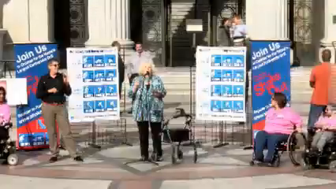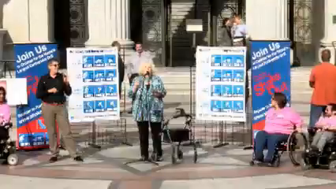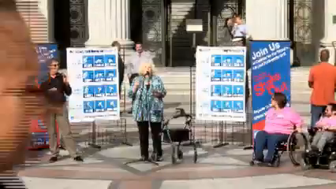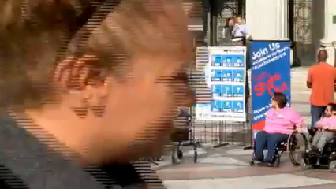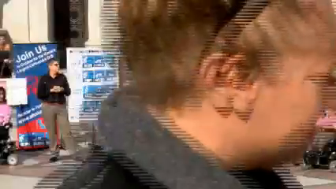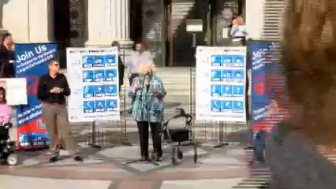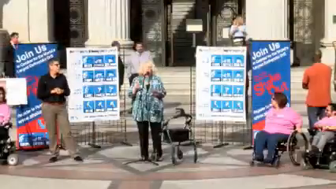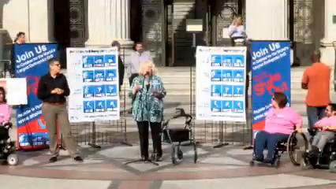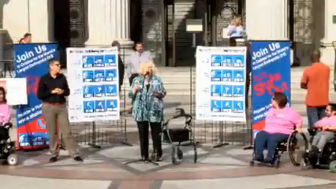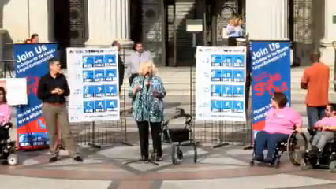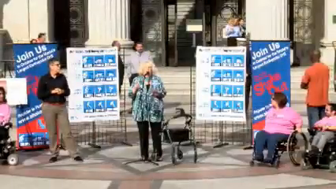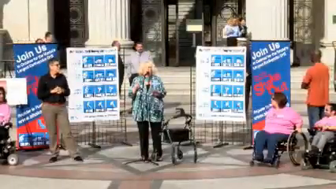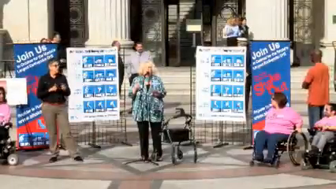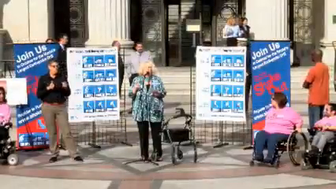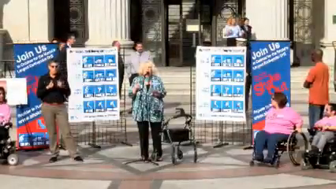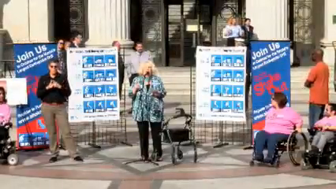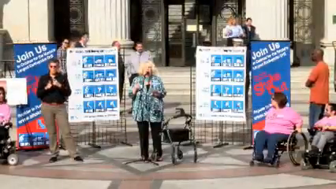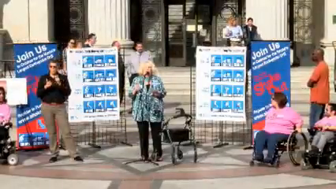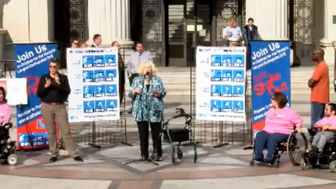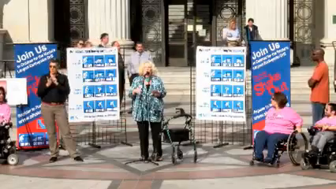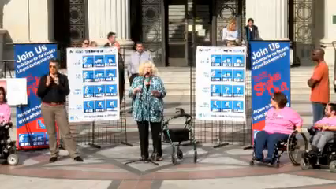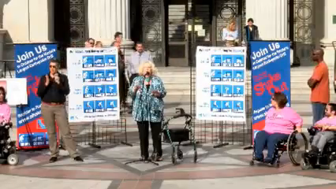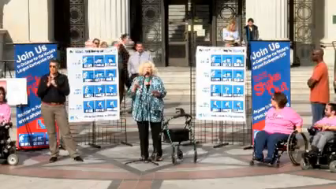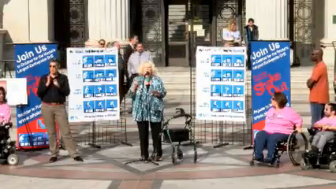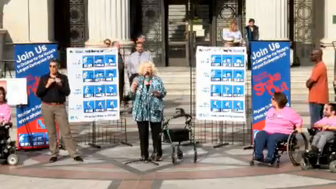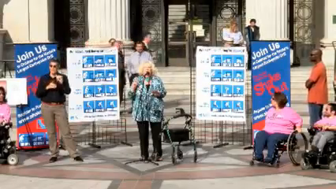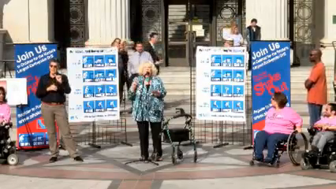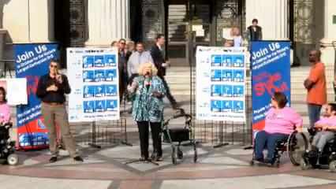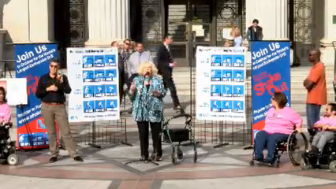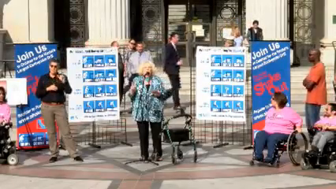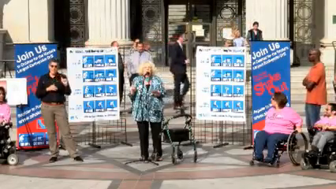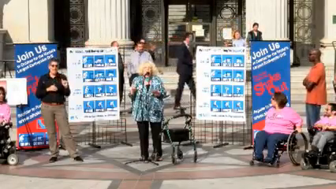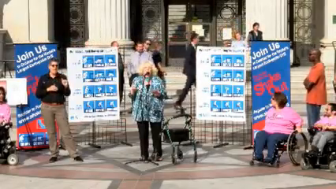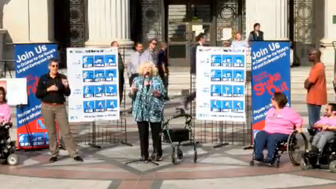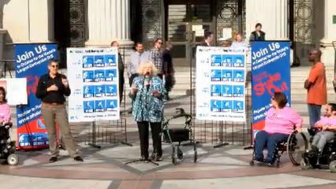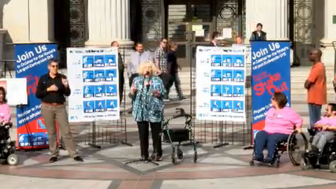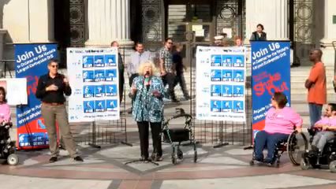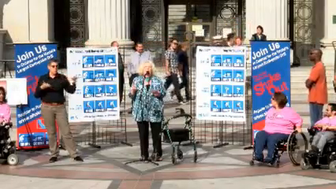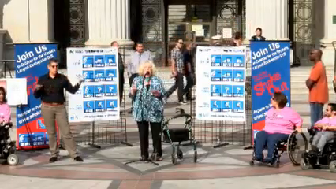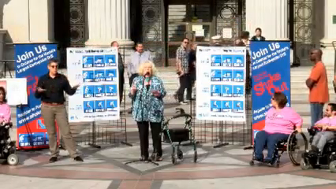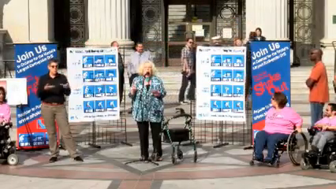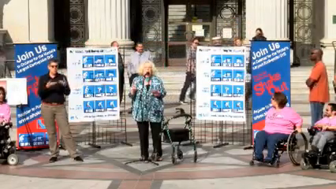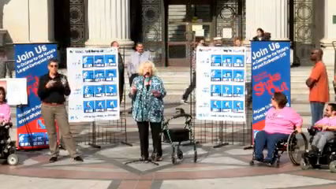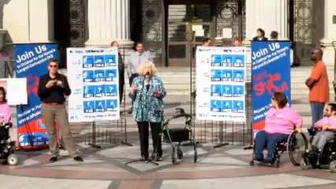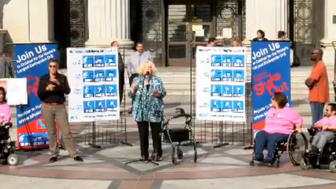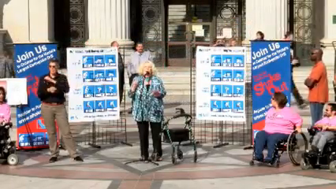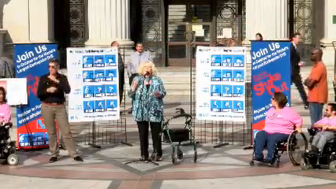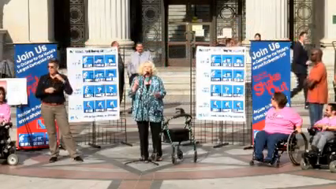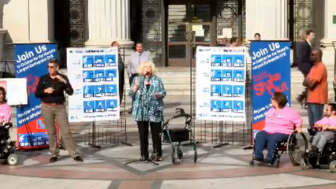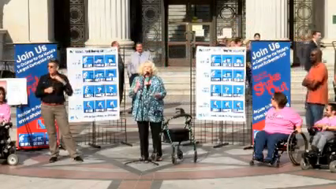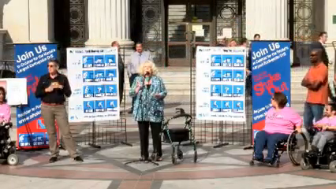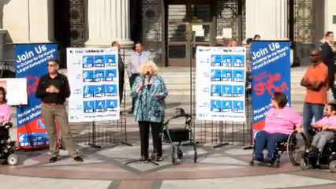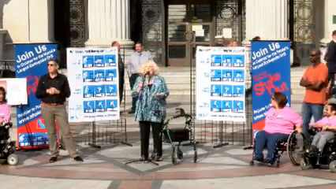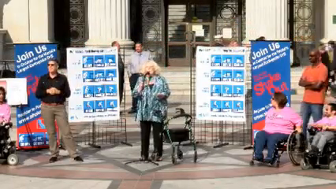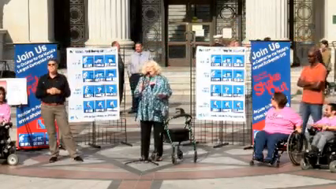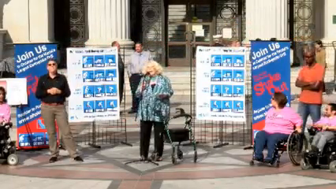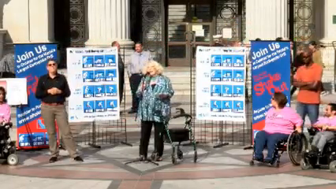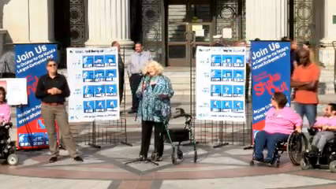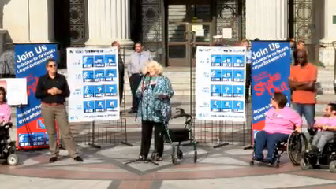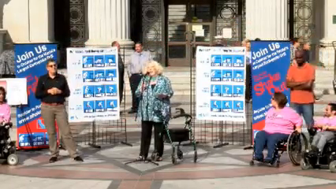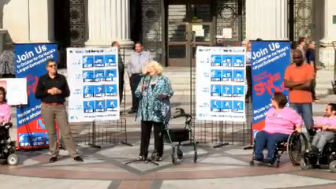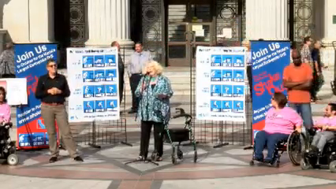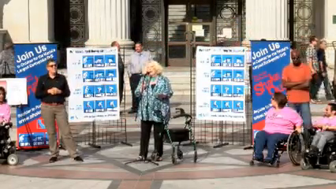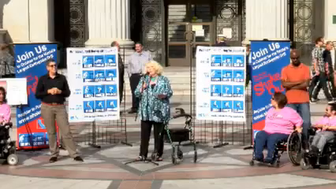first draft of the ADA was introduced to Congress. So, keep